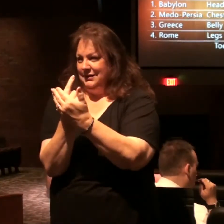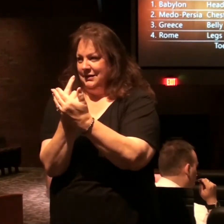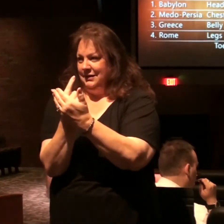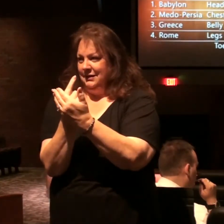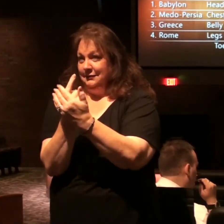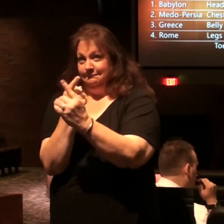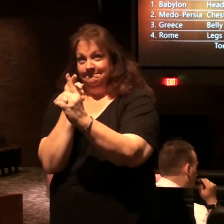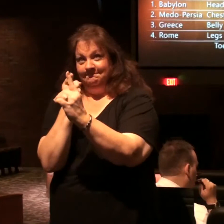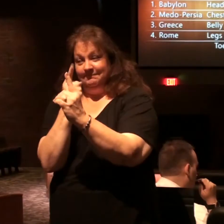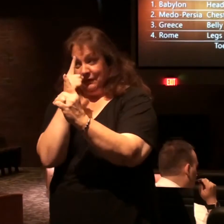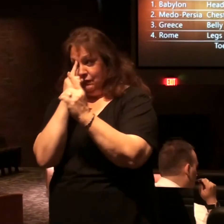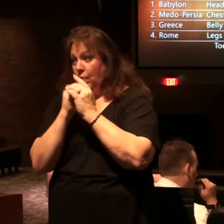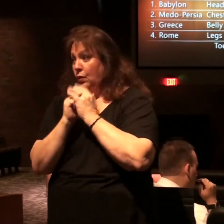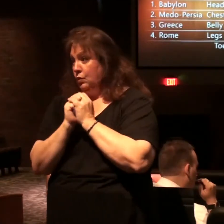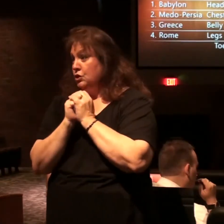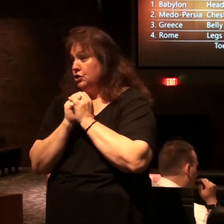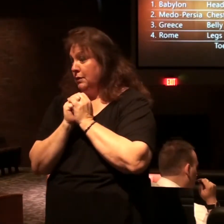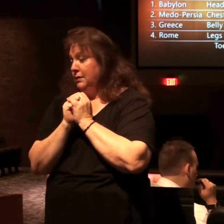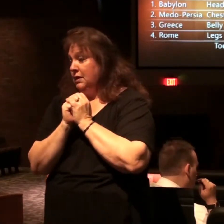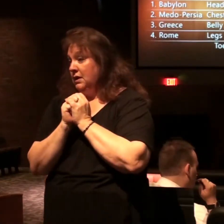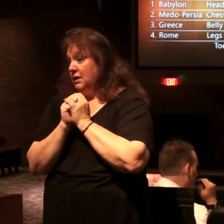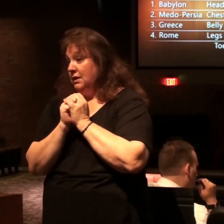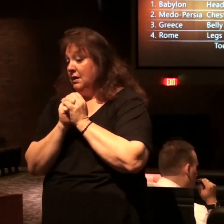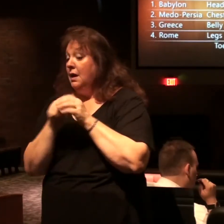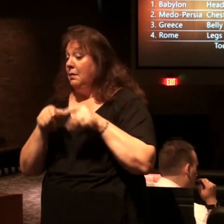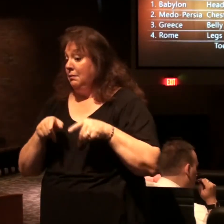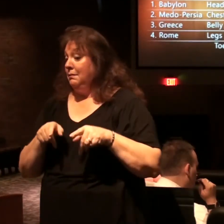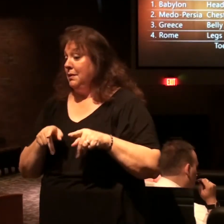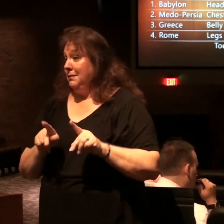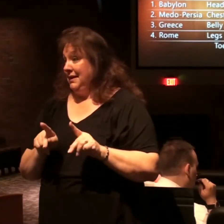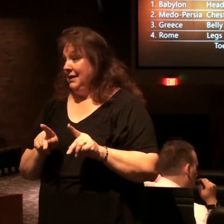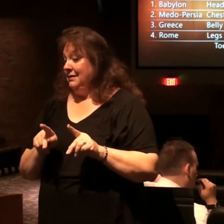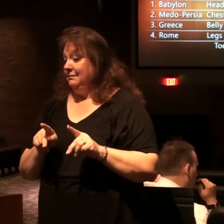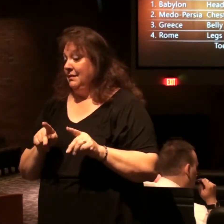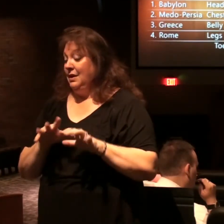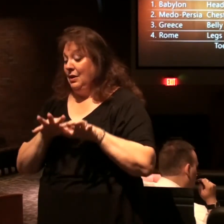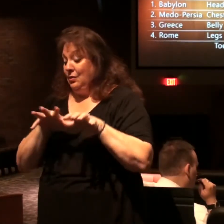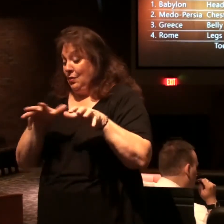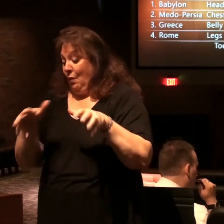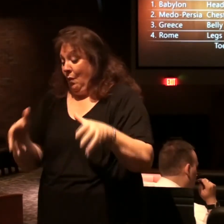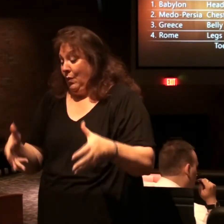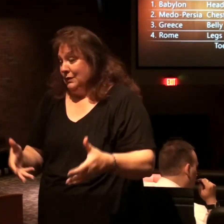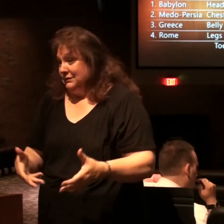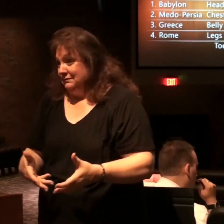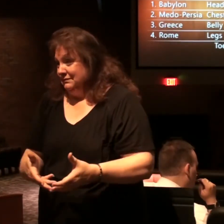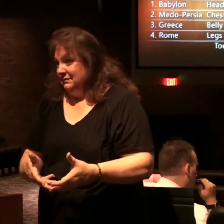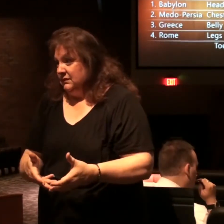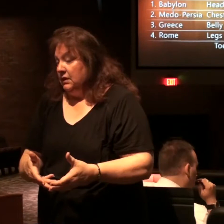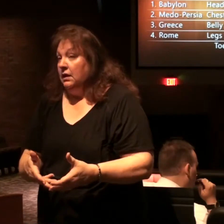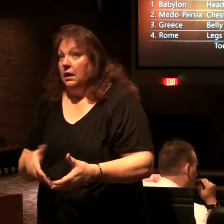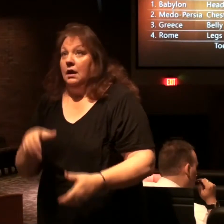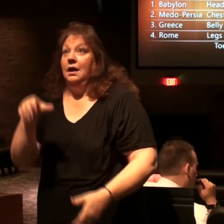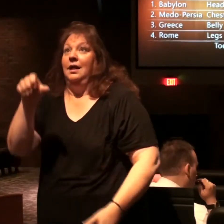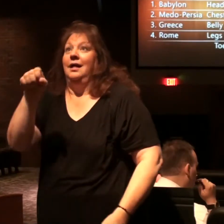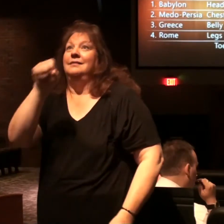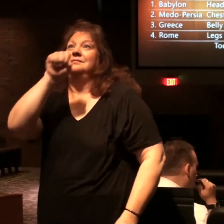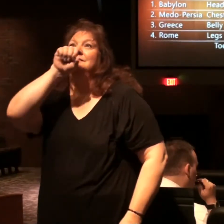object of worship that's allowed in the world and the world's in agreement